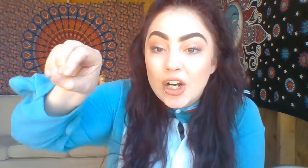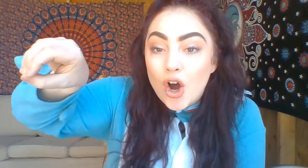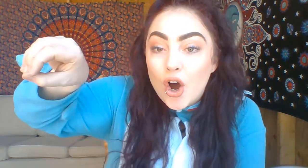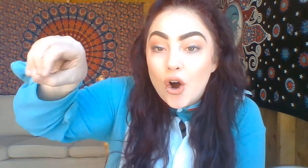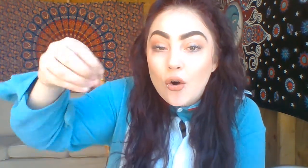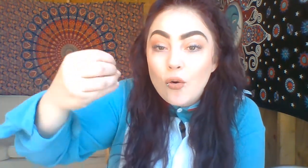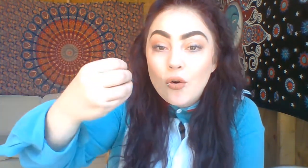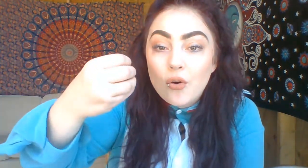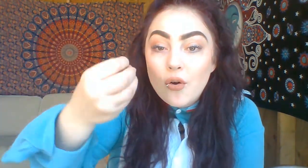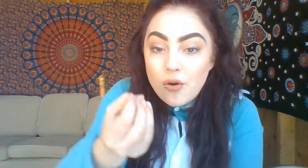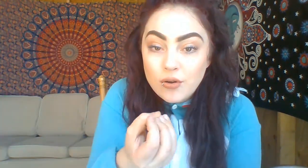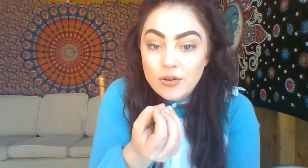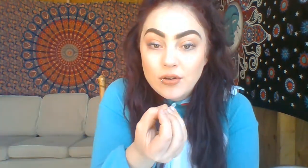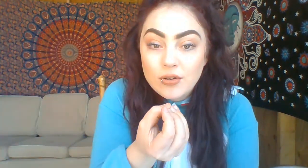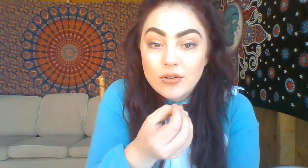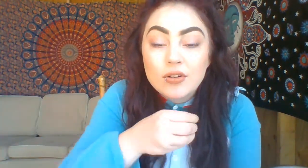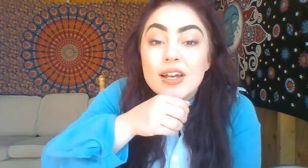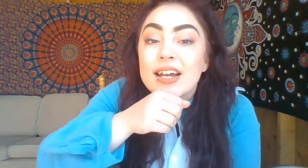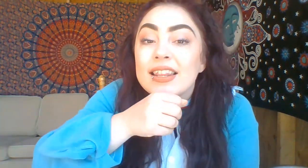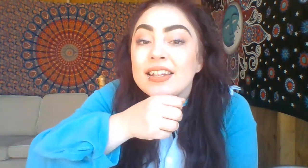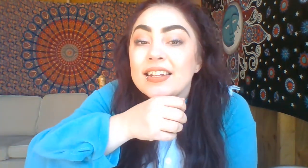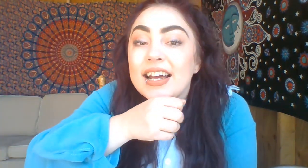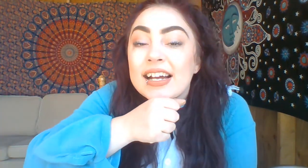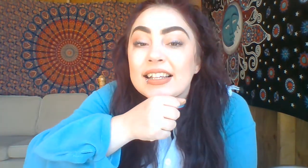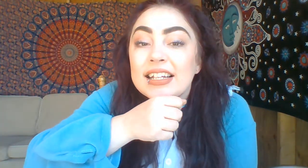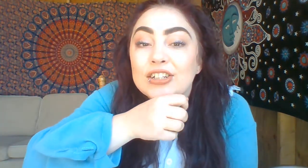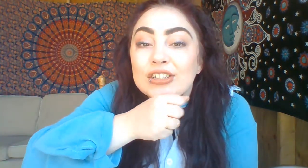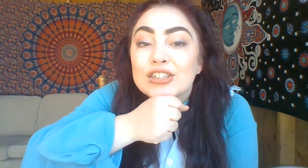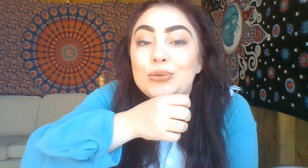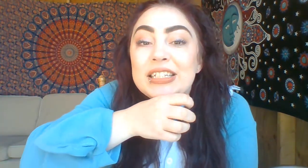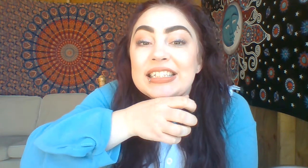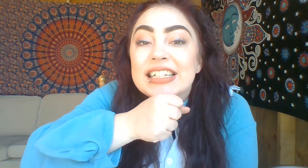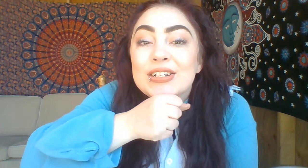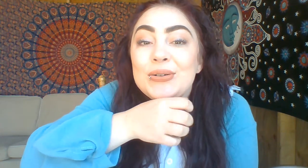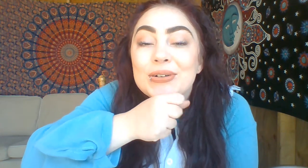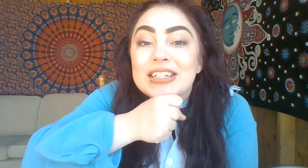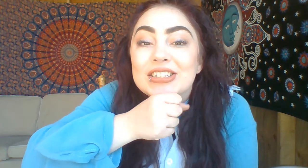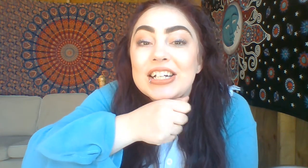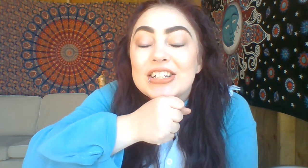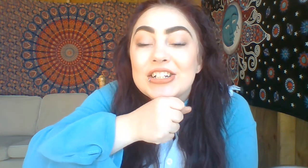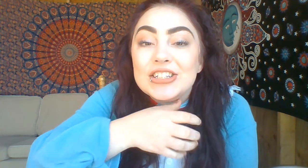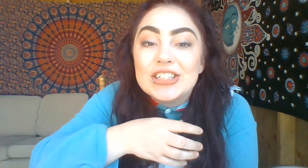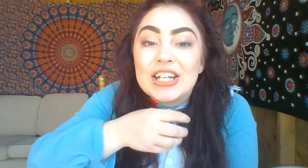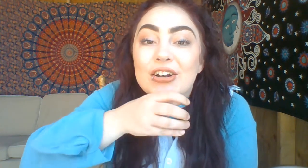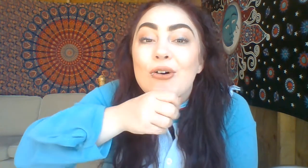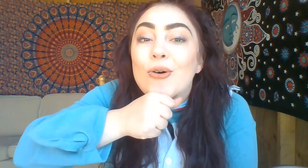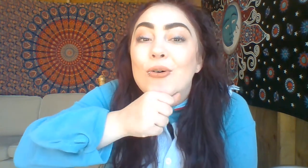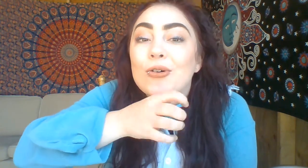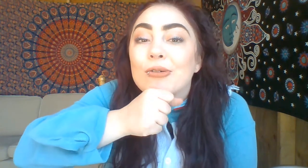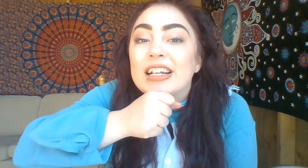an O. Yellow. And then act like you're squeezing an orange under your chin. Orange.